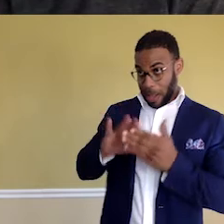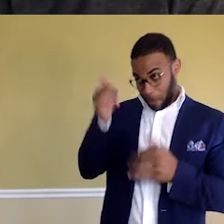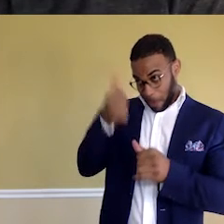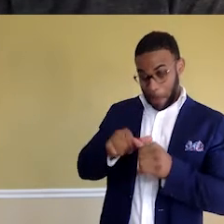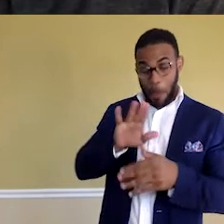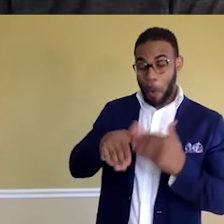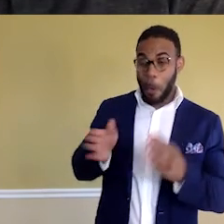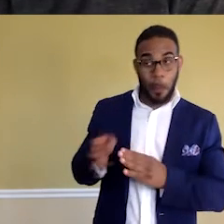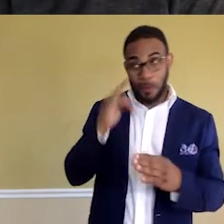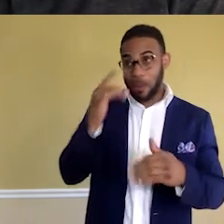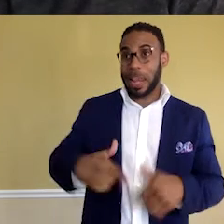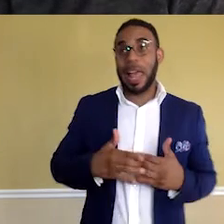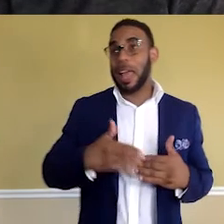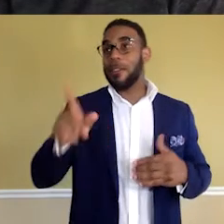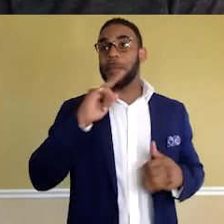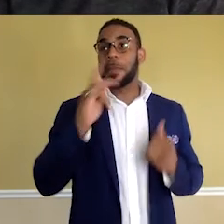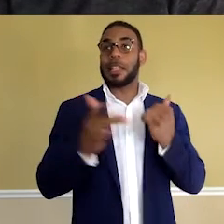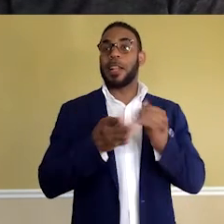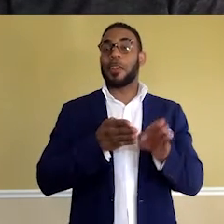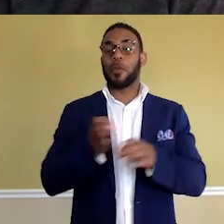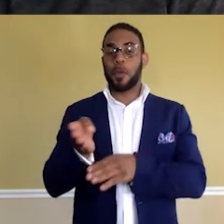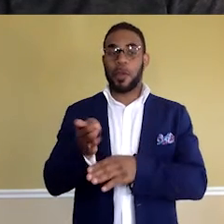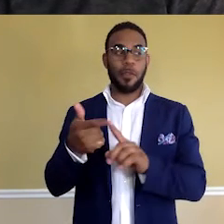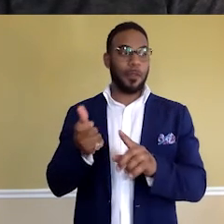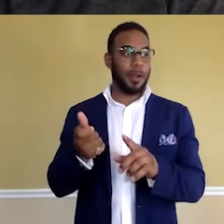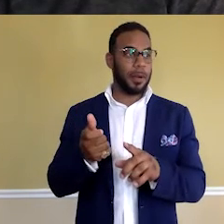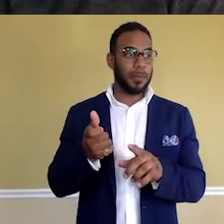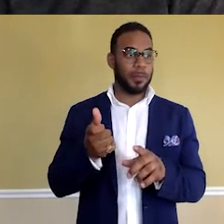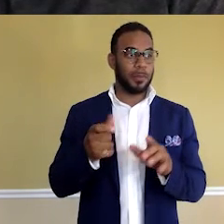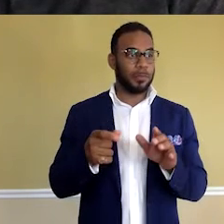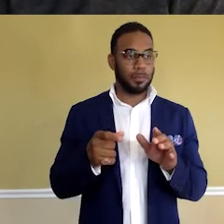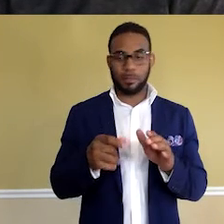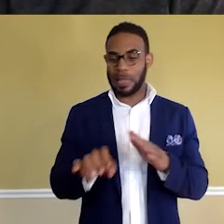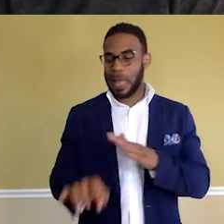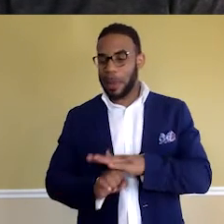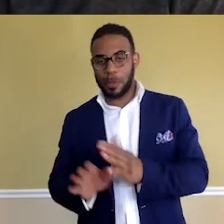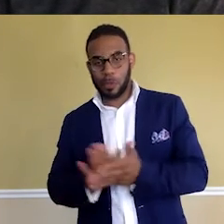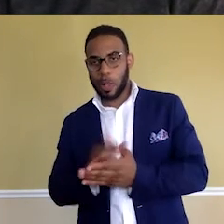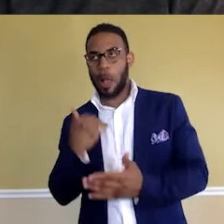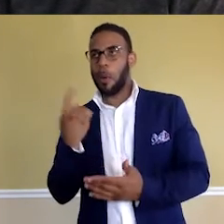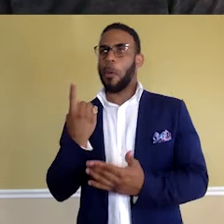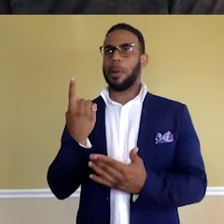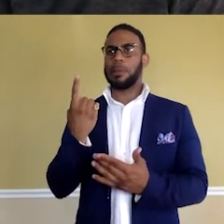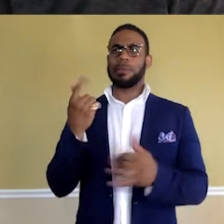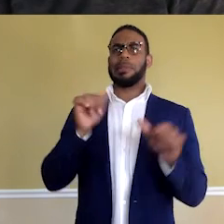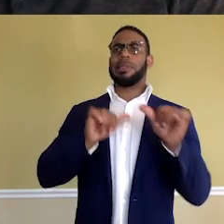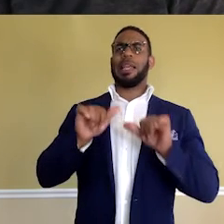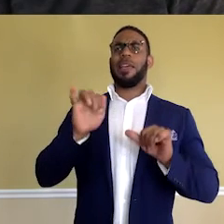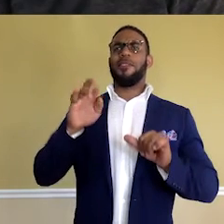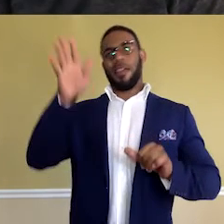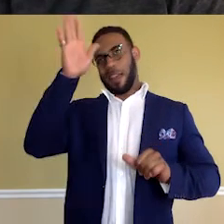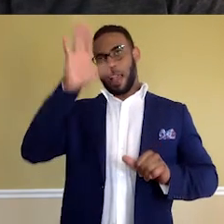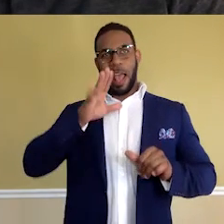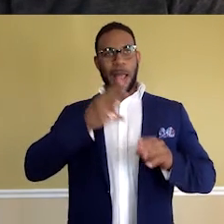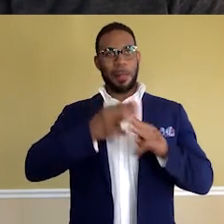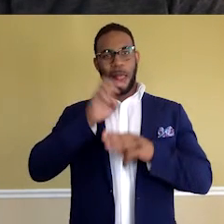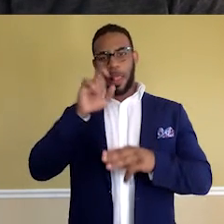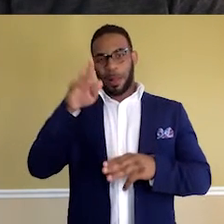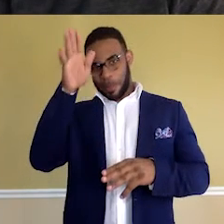for life was a technical career from grade school. I was always the science fair guy, the math club guy. I enjoyed